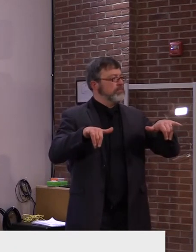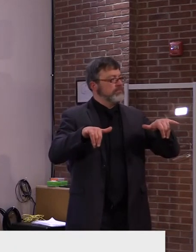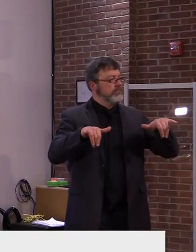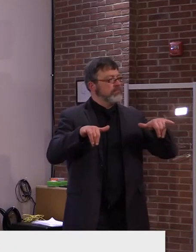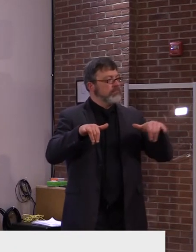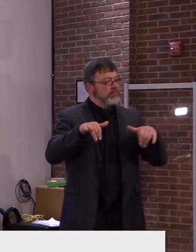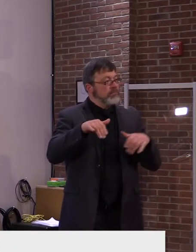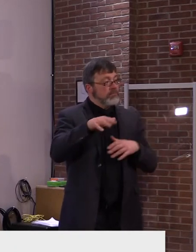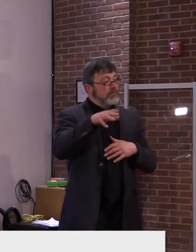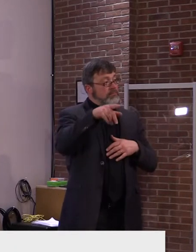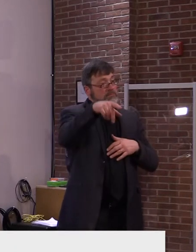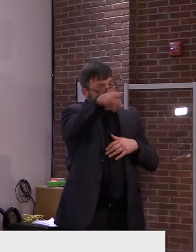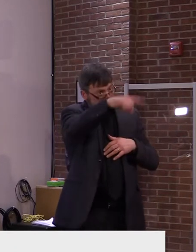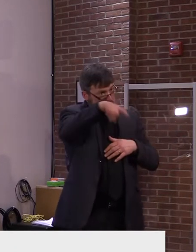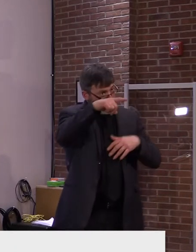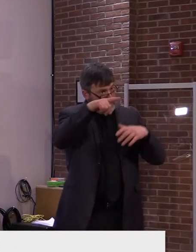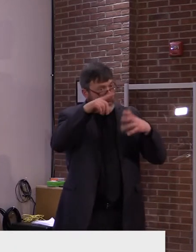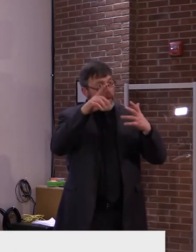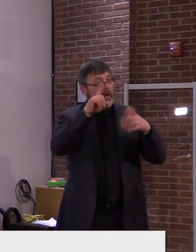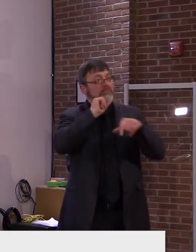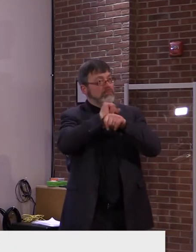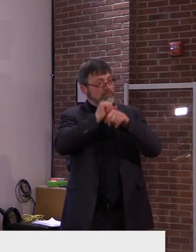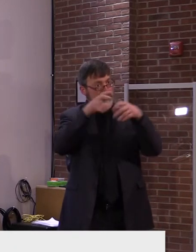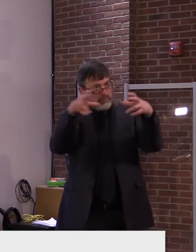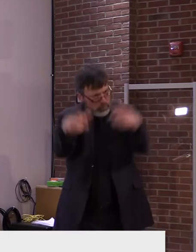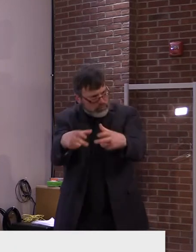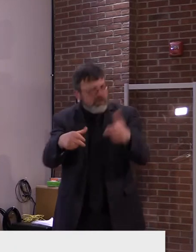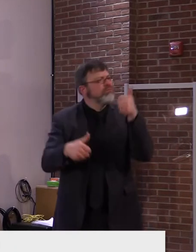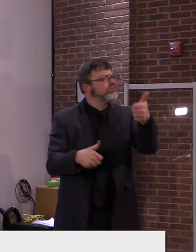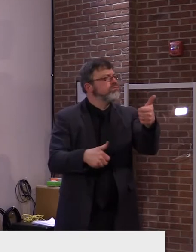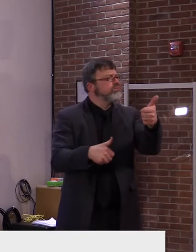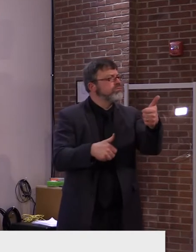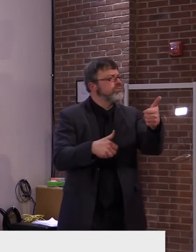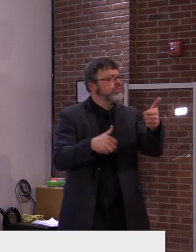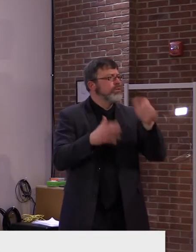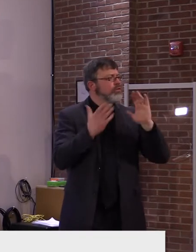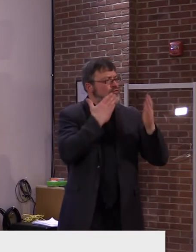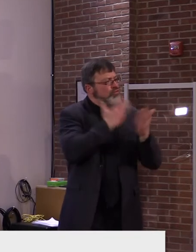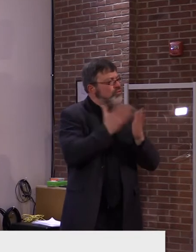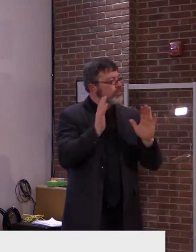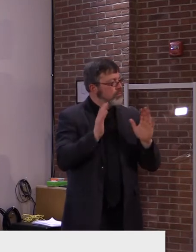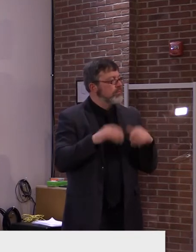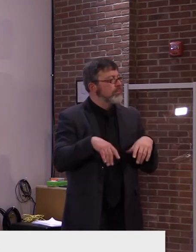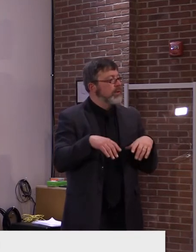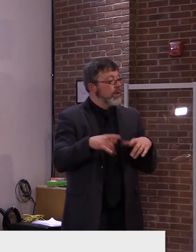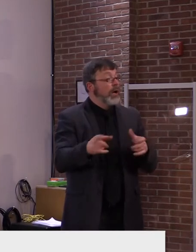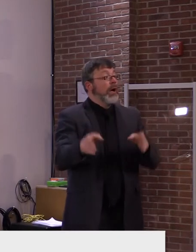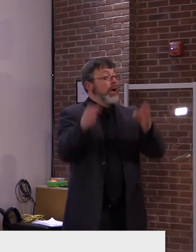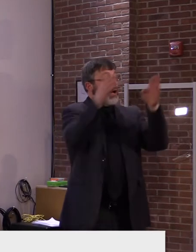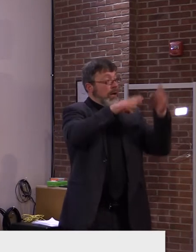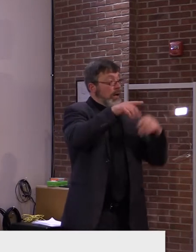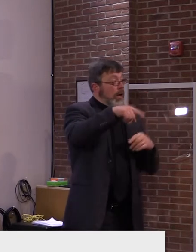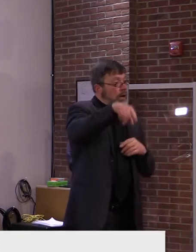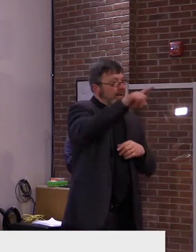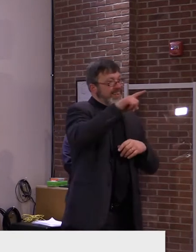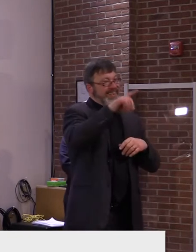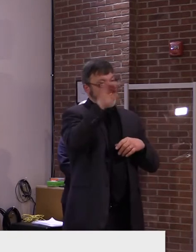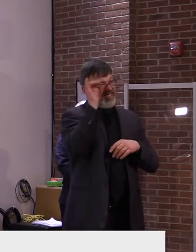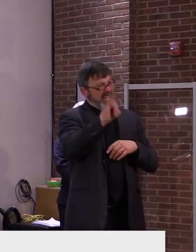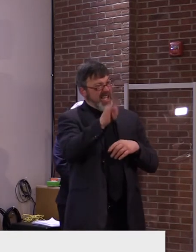Vaccination also, of course, plays a role, as we really need to get out in front of these emerging variants as quickly as possible.